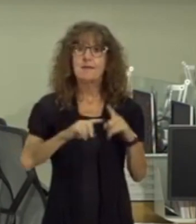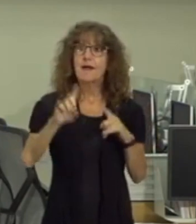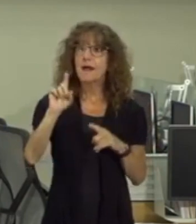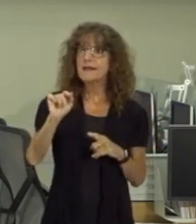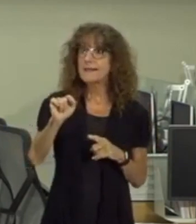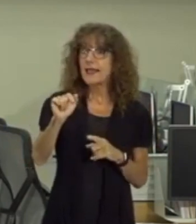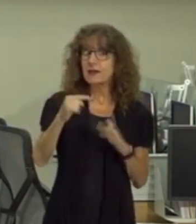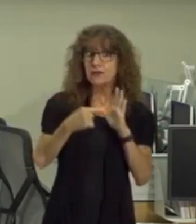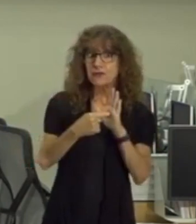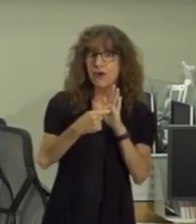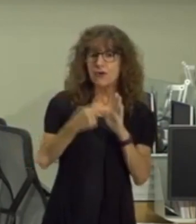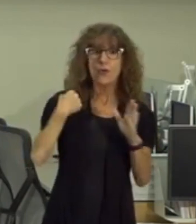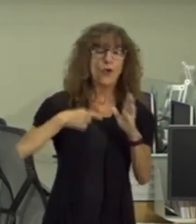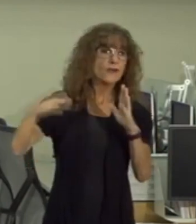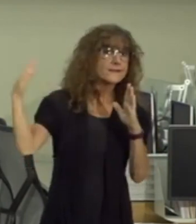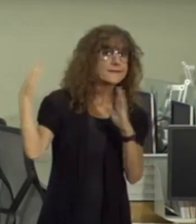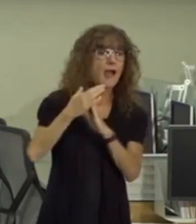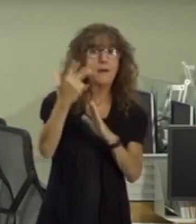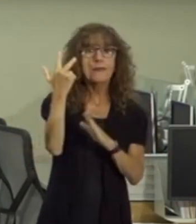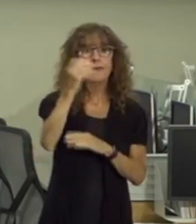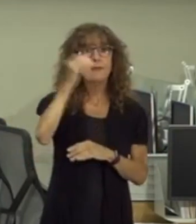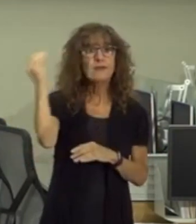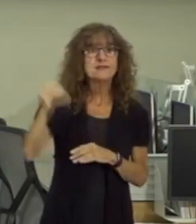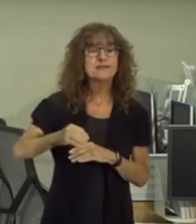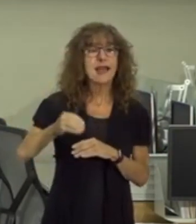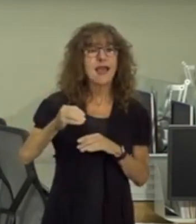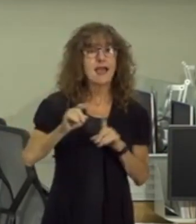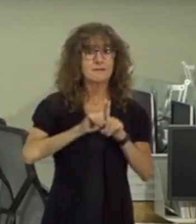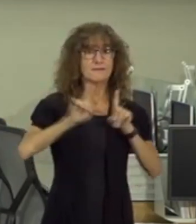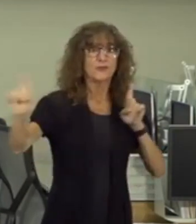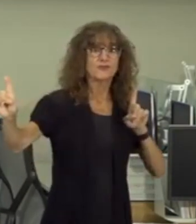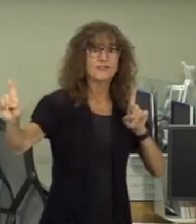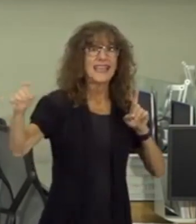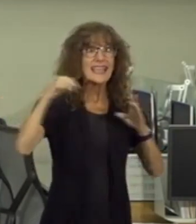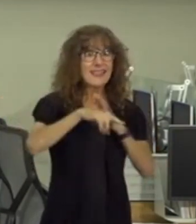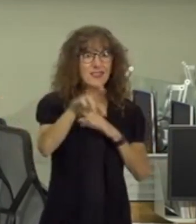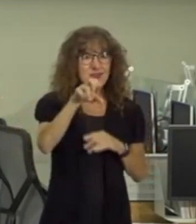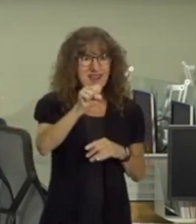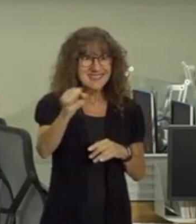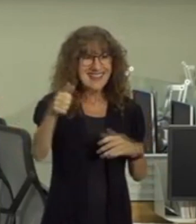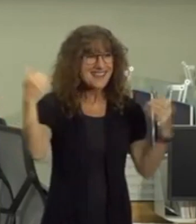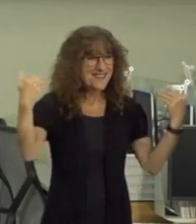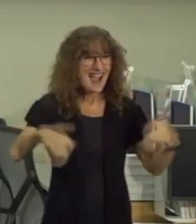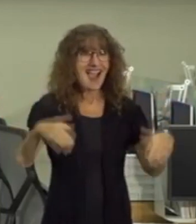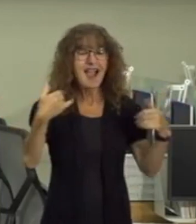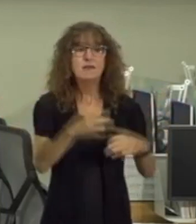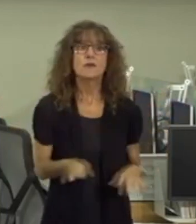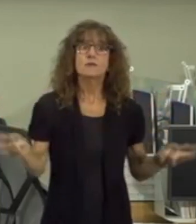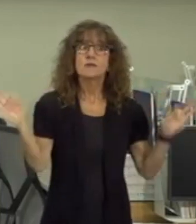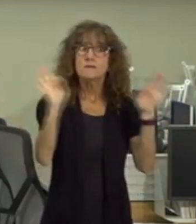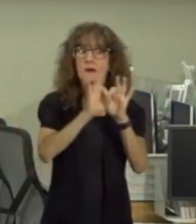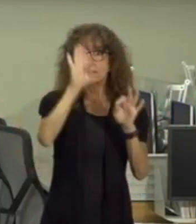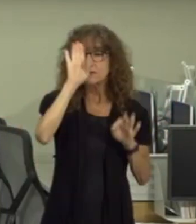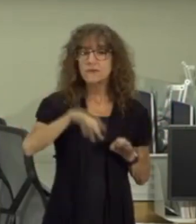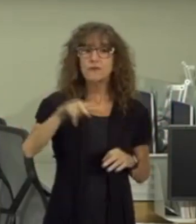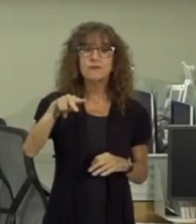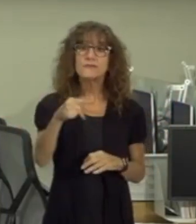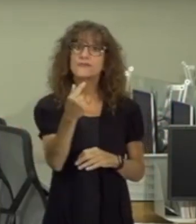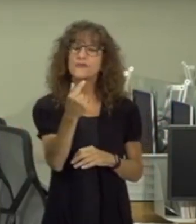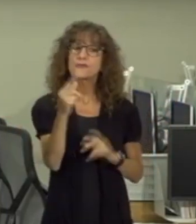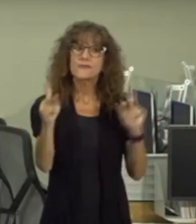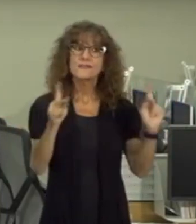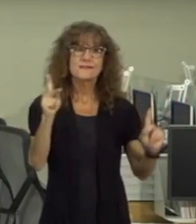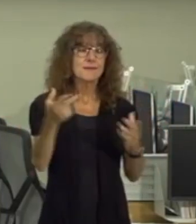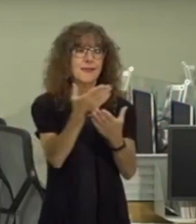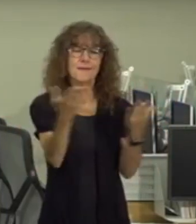showed us as well that we were in the top three percent in terms of social distancing in the country um so I think it is important to note that prince georgians